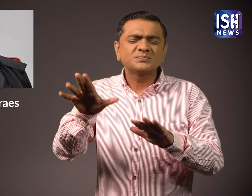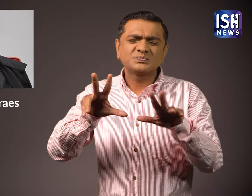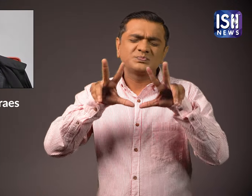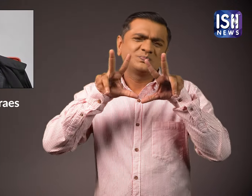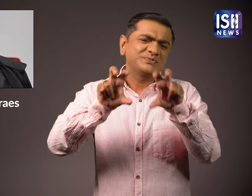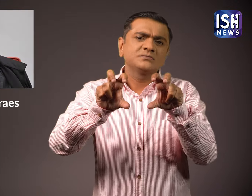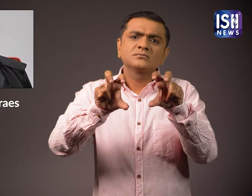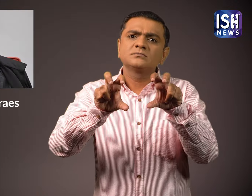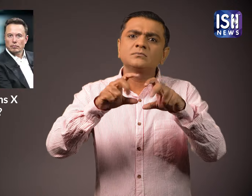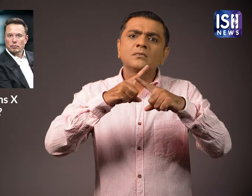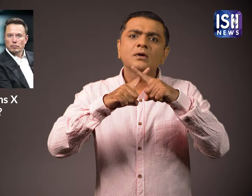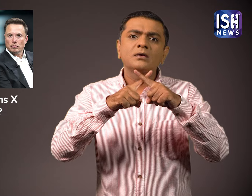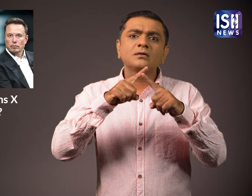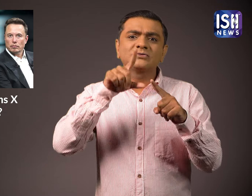immediately ban X completely.